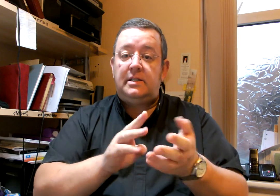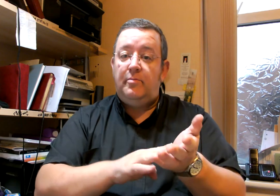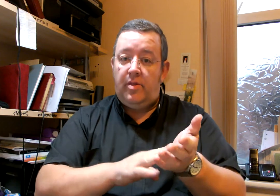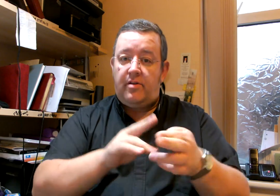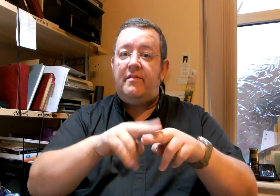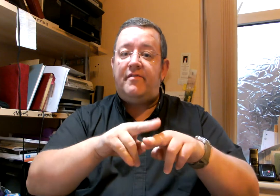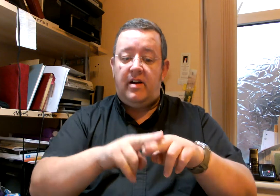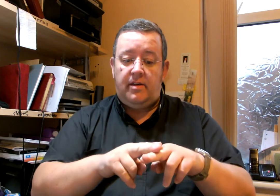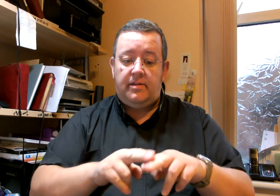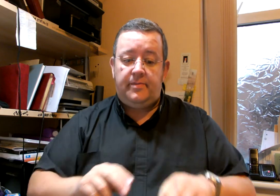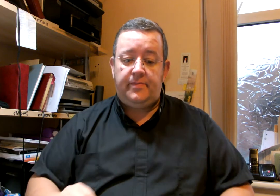mother father